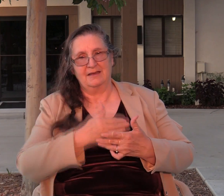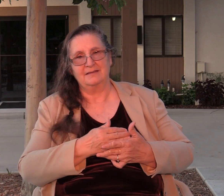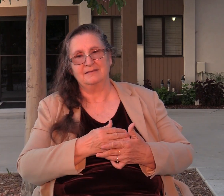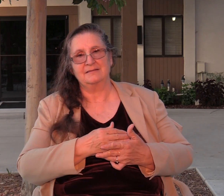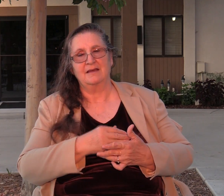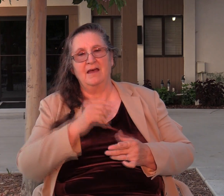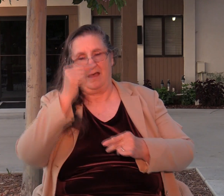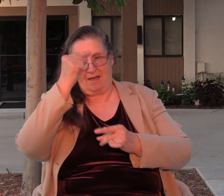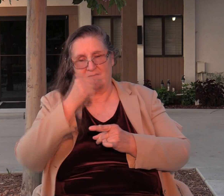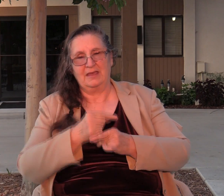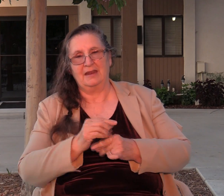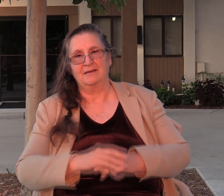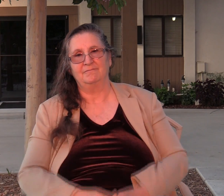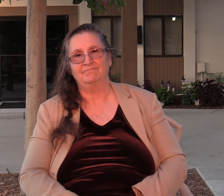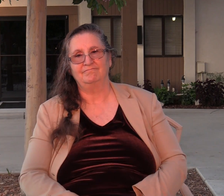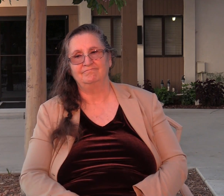And so they're in for a rude awakening.